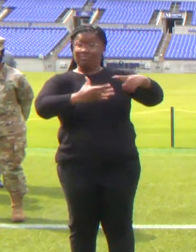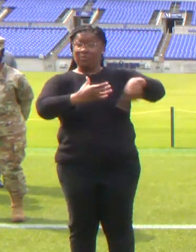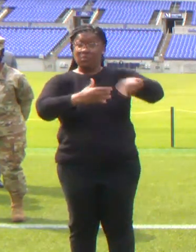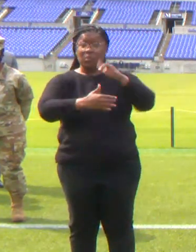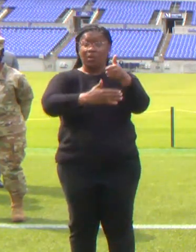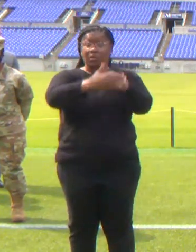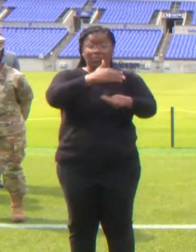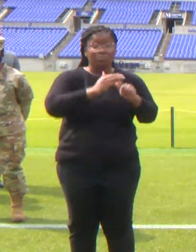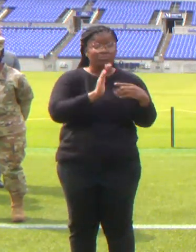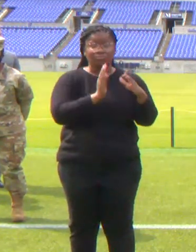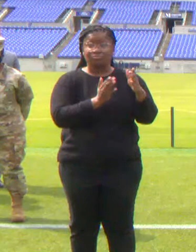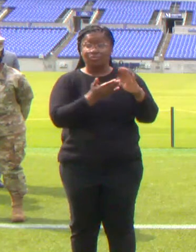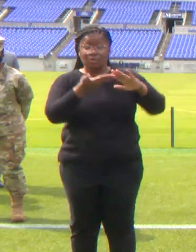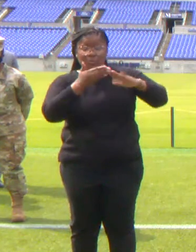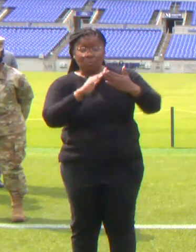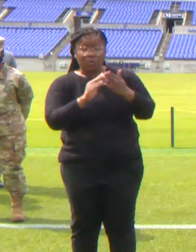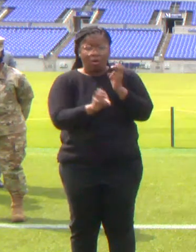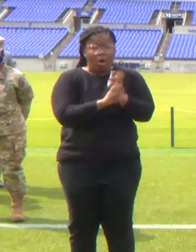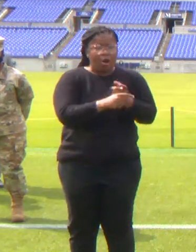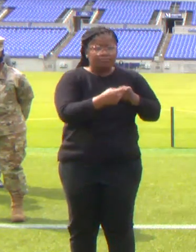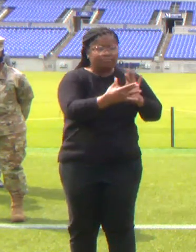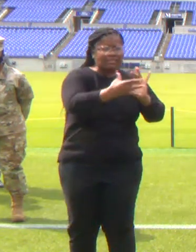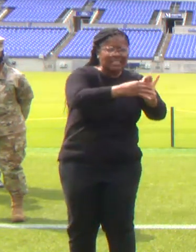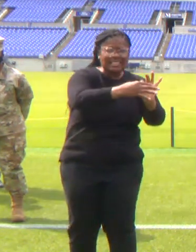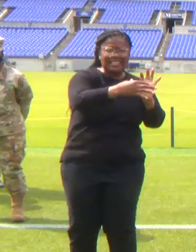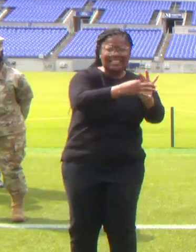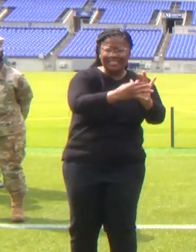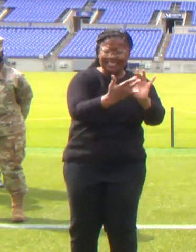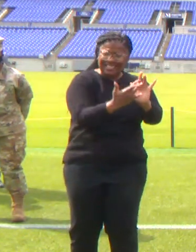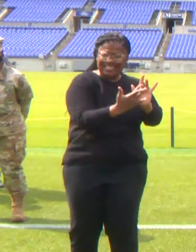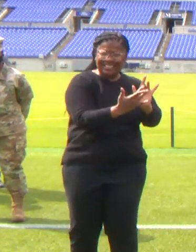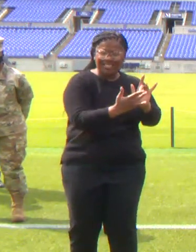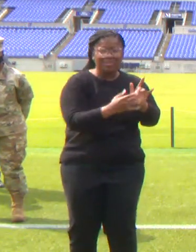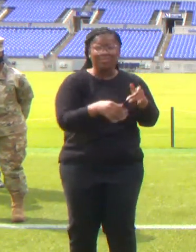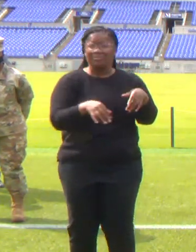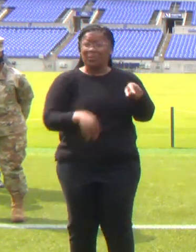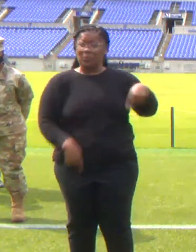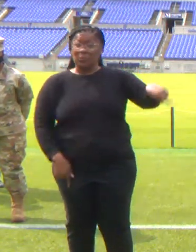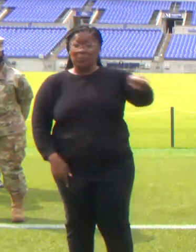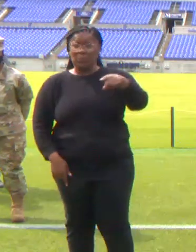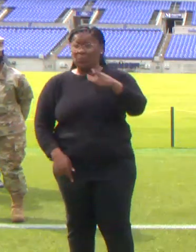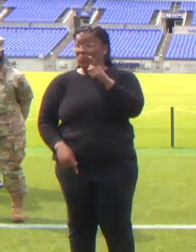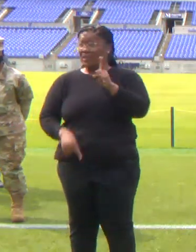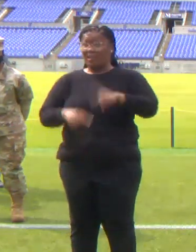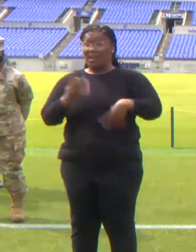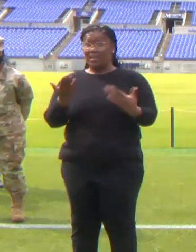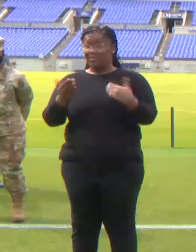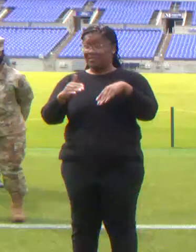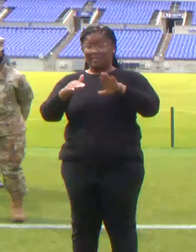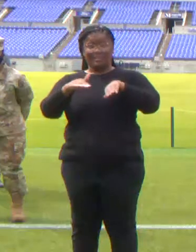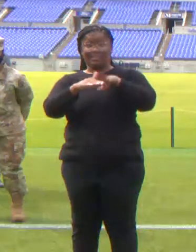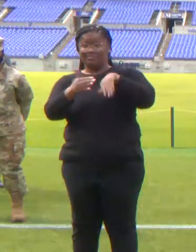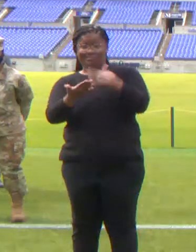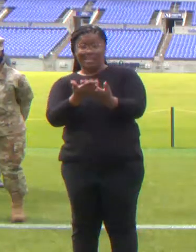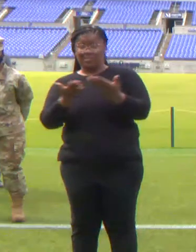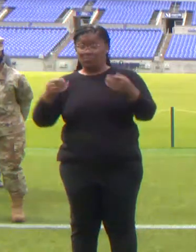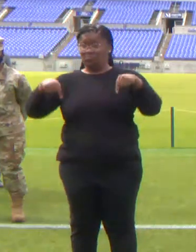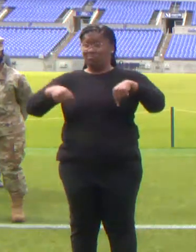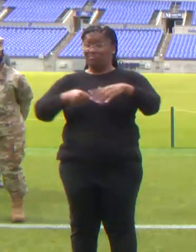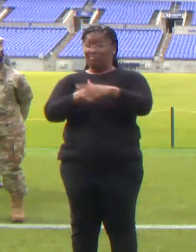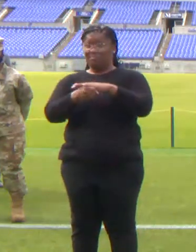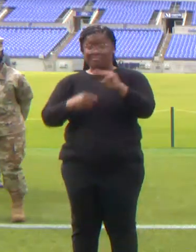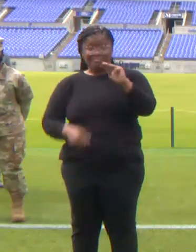and those who may not have the ability to get to a mass vaccination site or clinic or retail